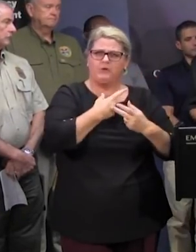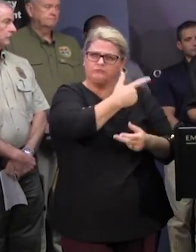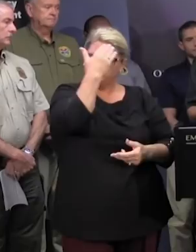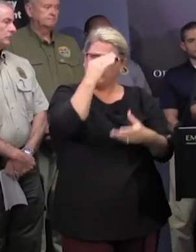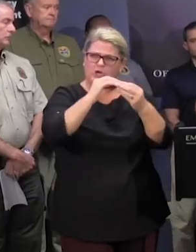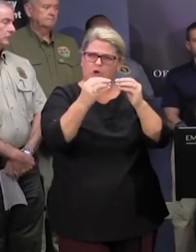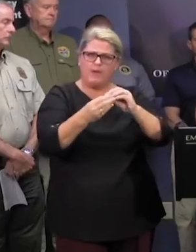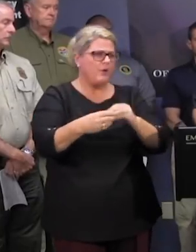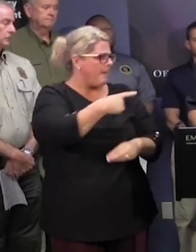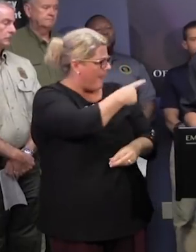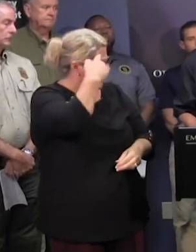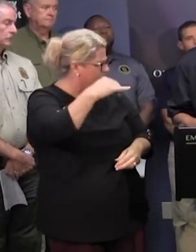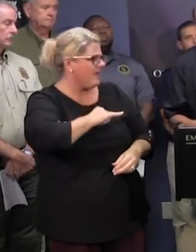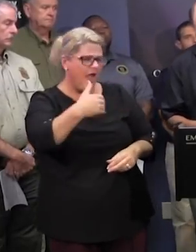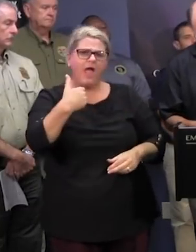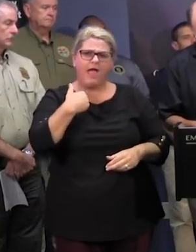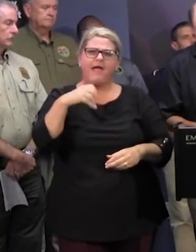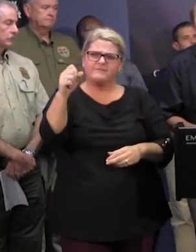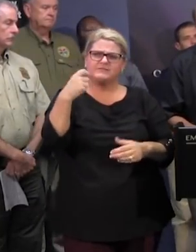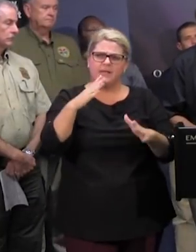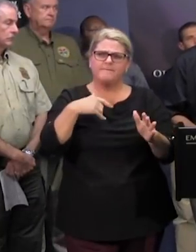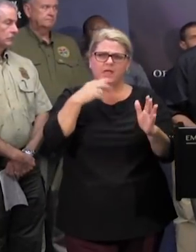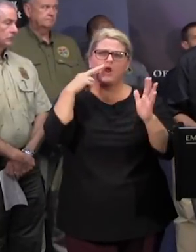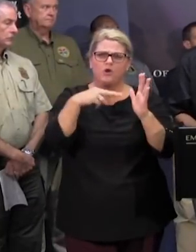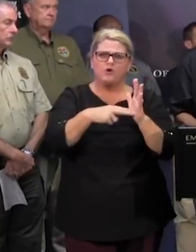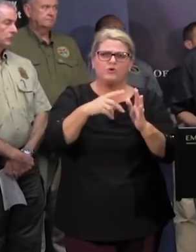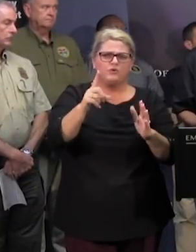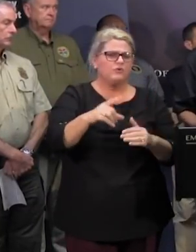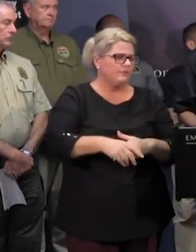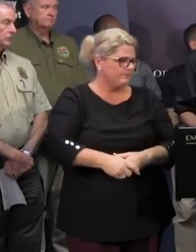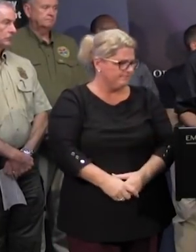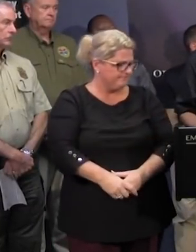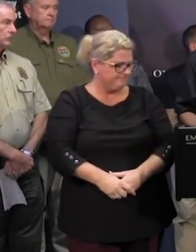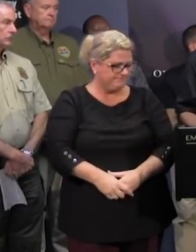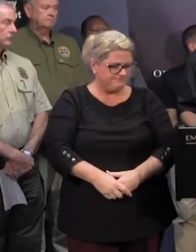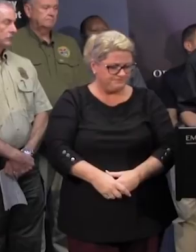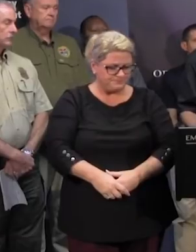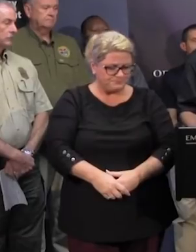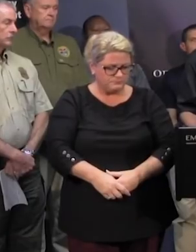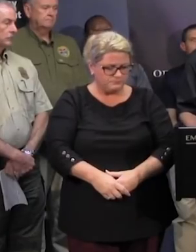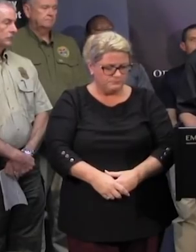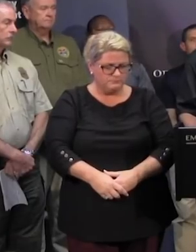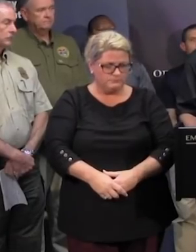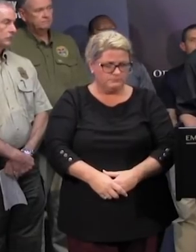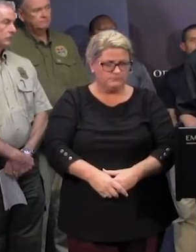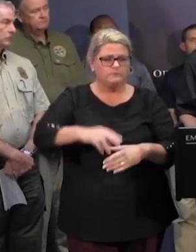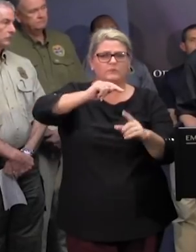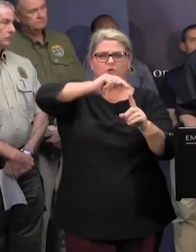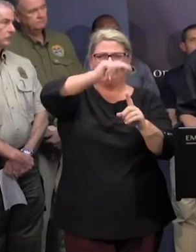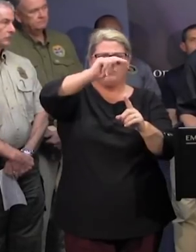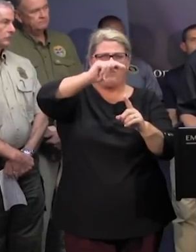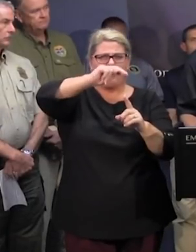i think i've got it right here i hope so um we're in the in the northern